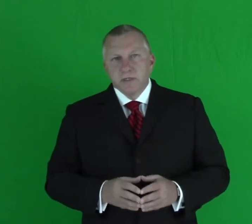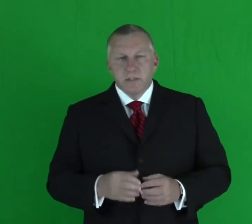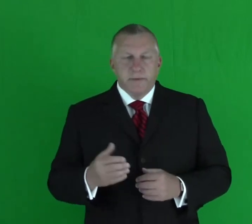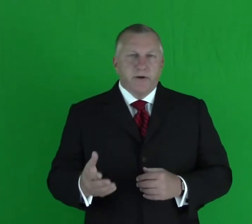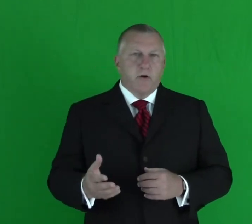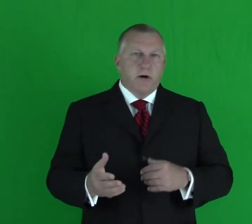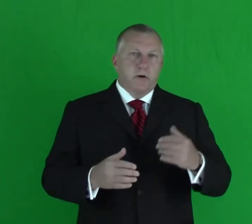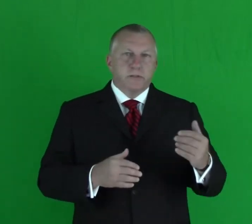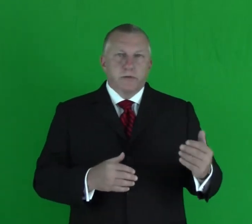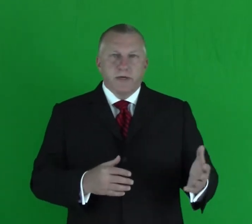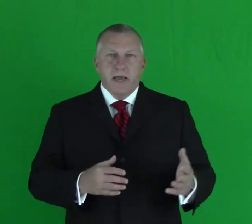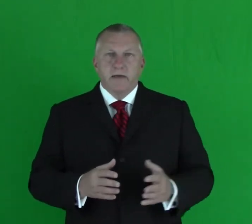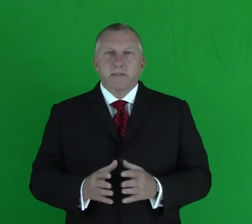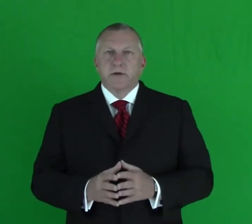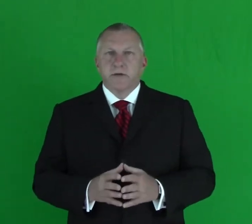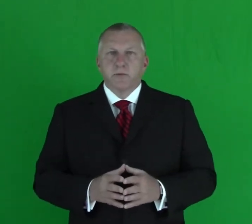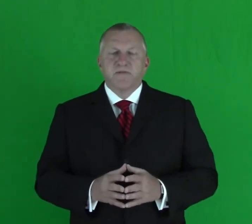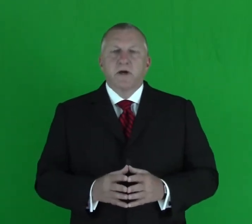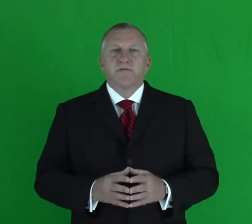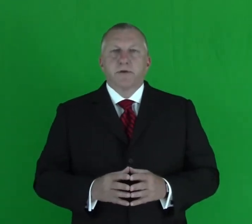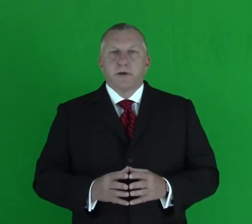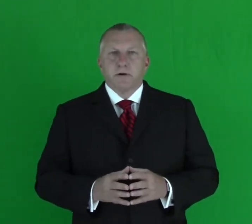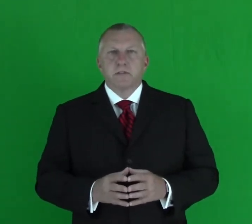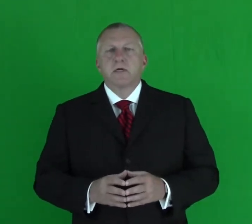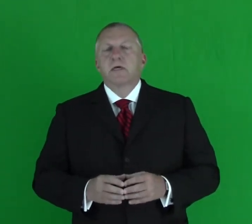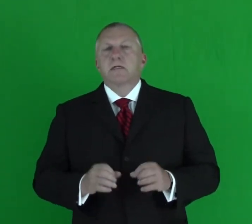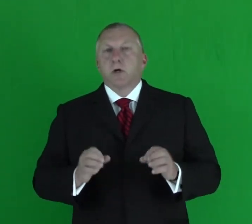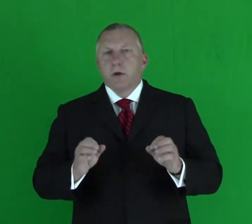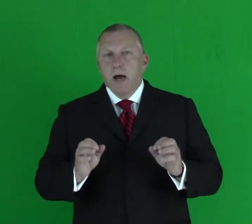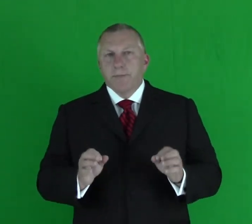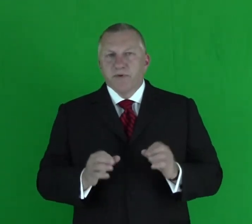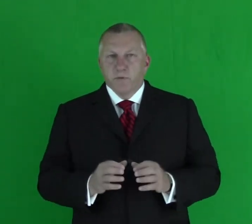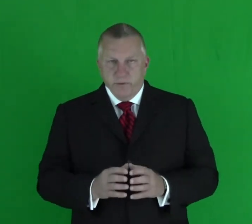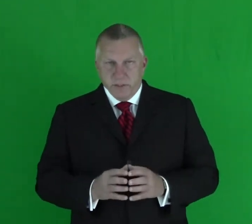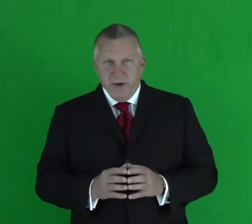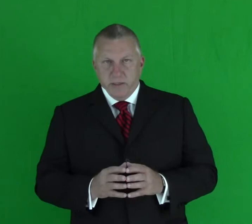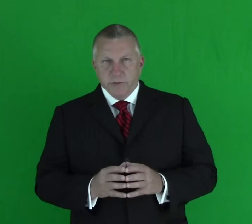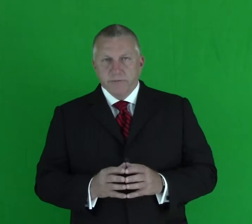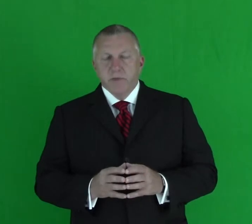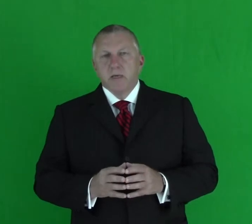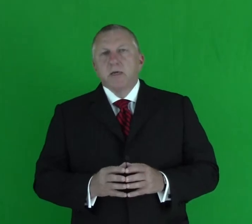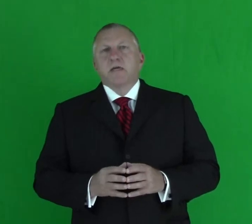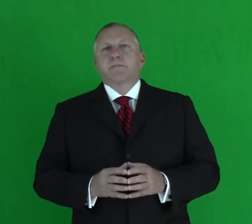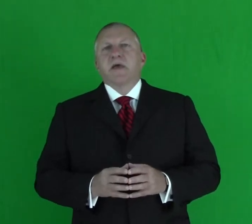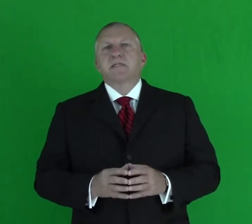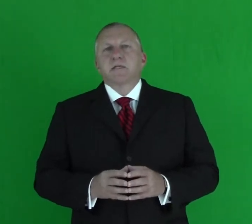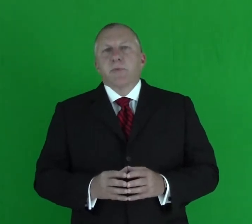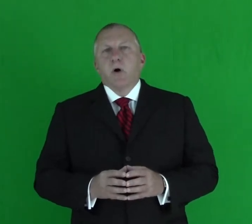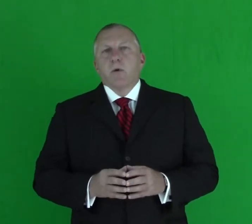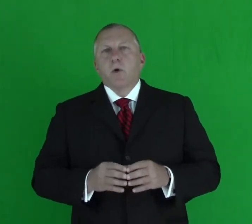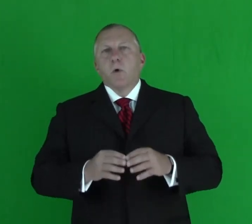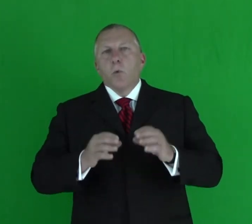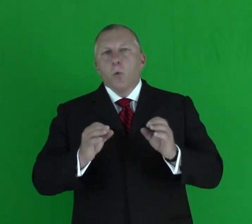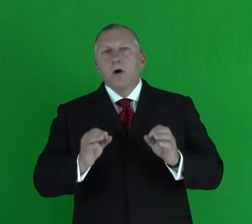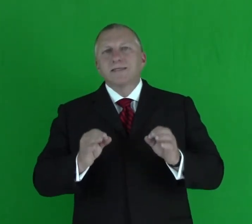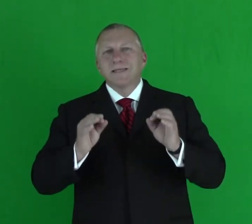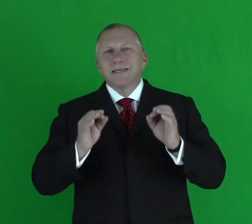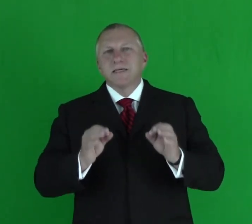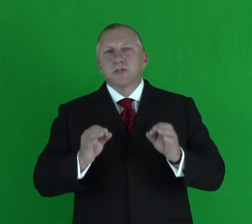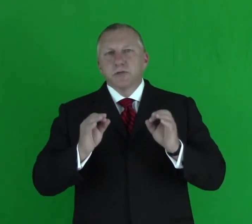and a seminar and also an in-house series, we've done it for years, it's called High Performance Management. It's based upon what gets